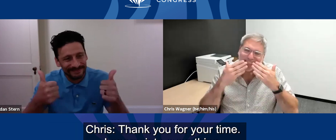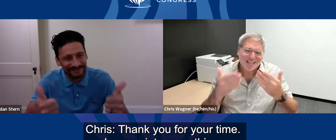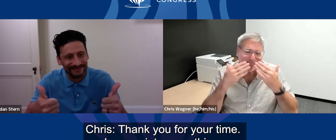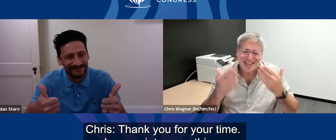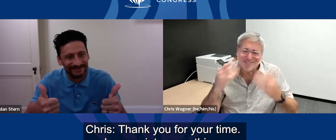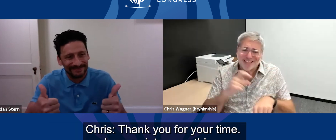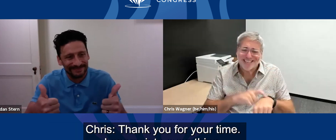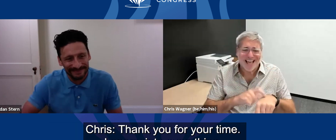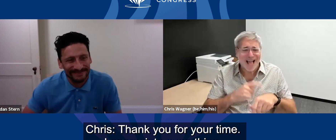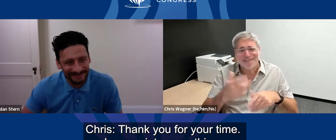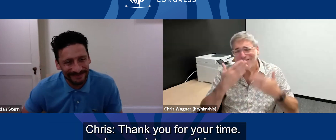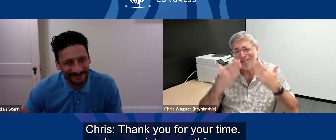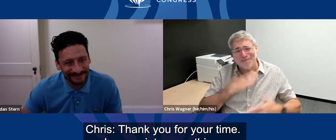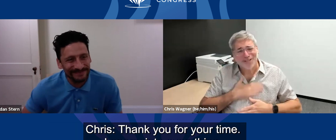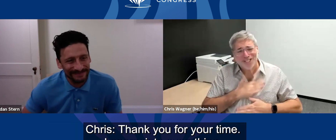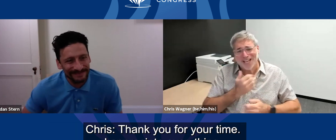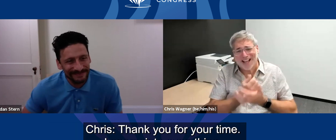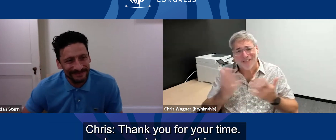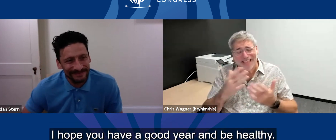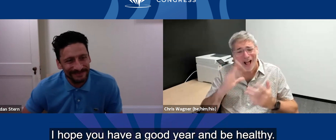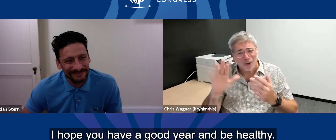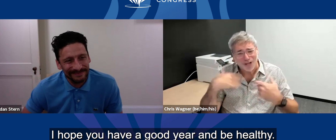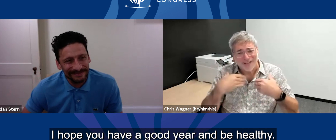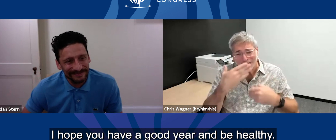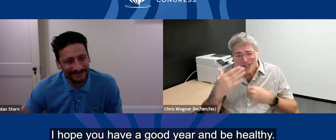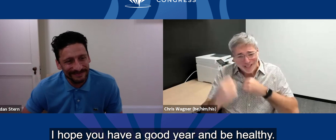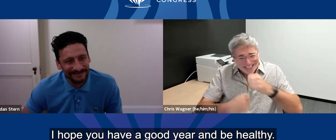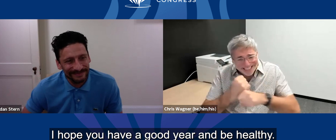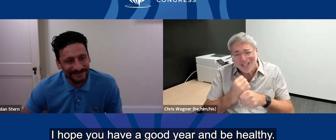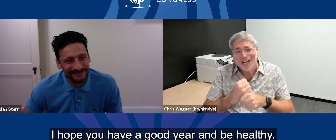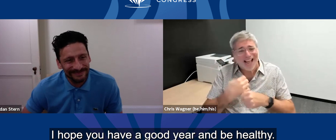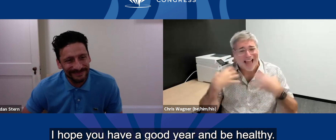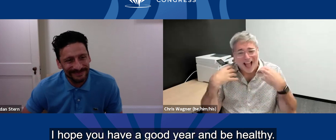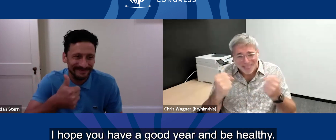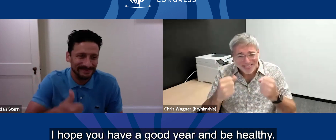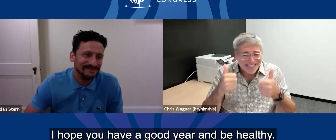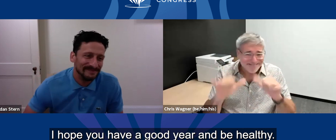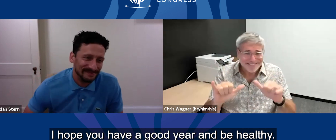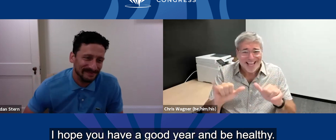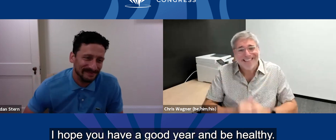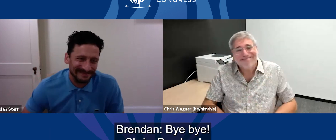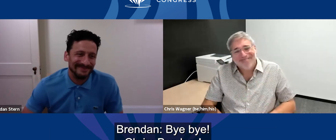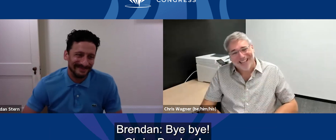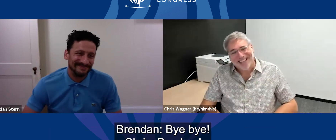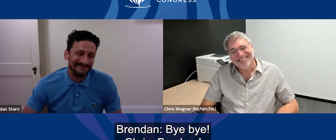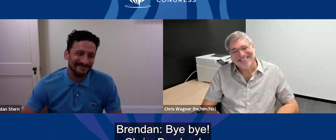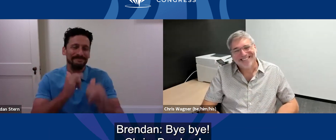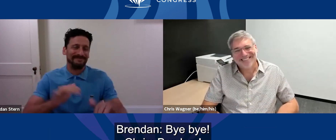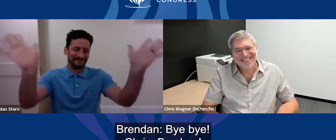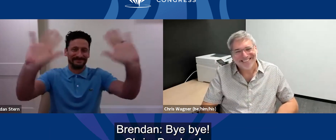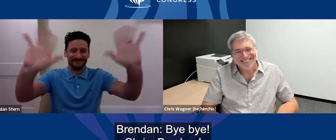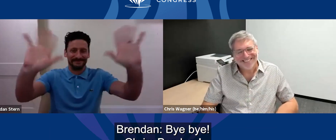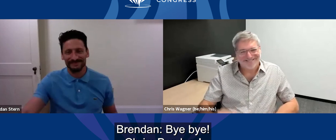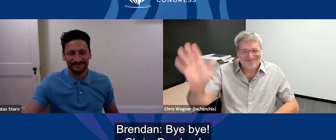Thank you for your time. I appreciate everything. I hope you have a good year and be healthy. Bye.